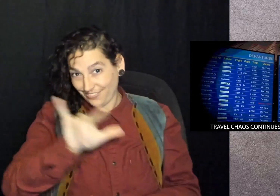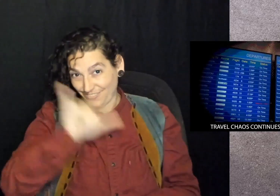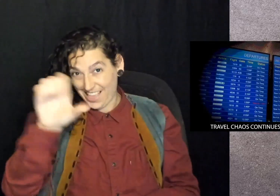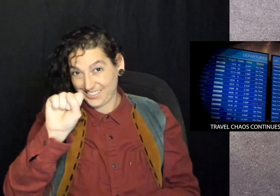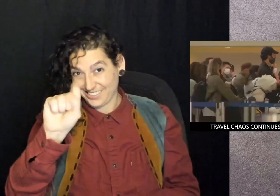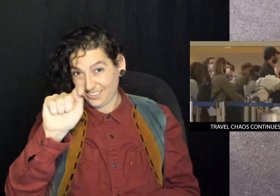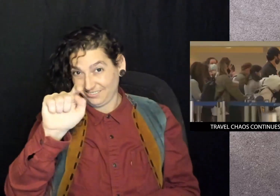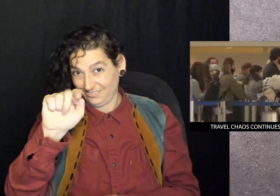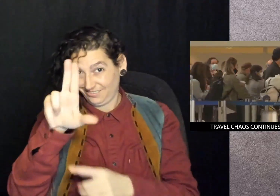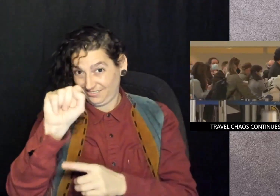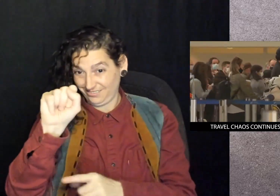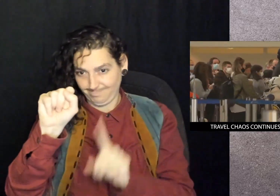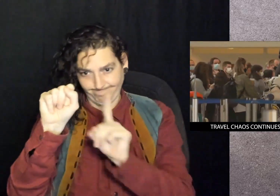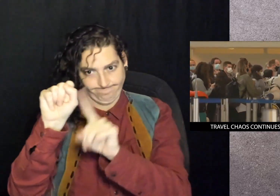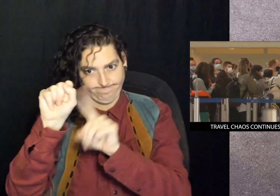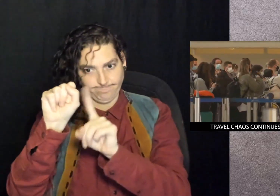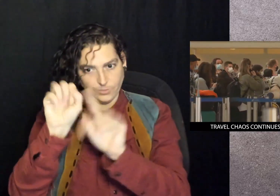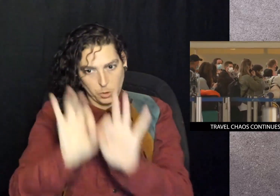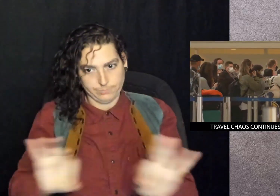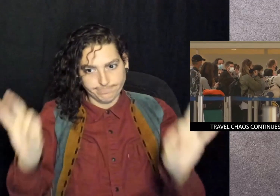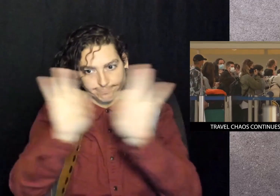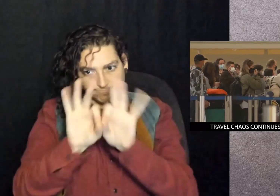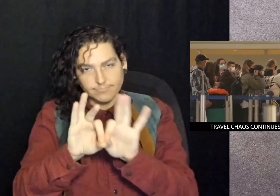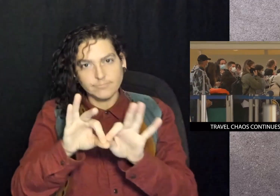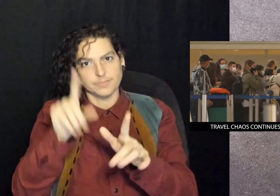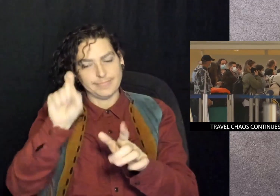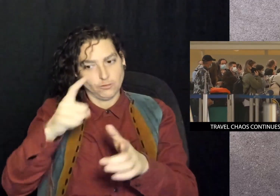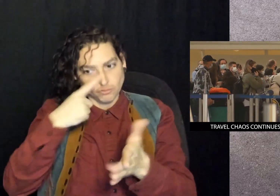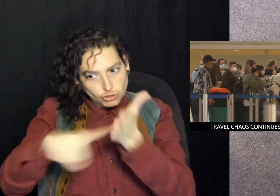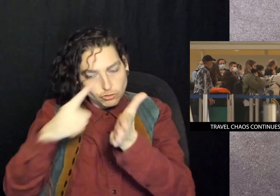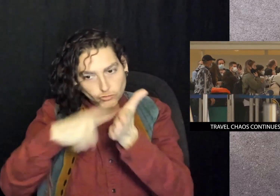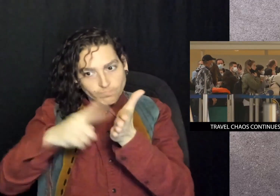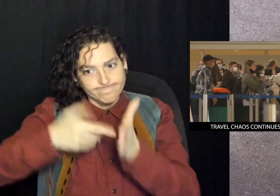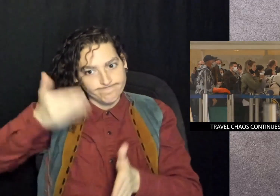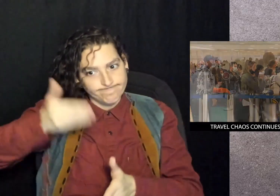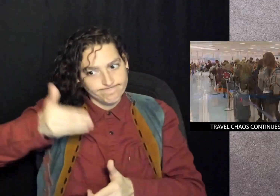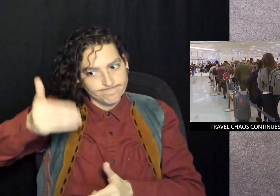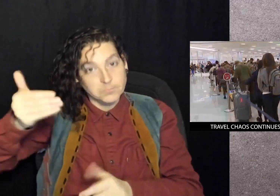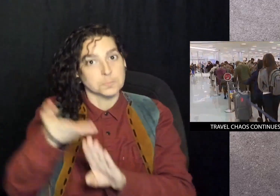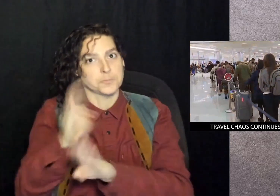Second, check your flight status often before heading to the airport.